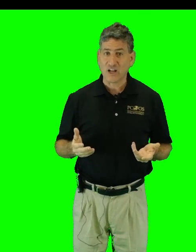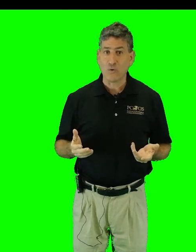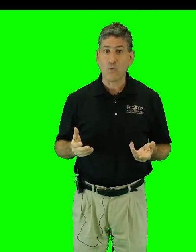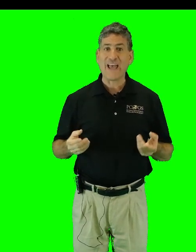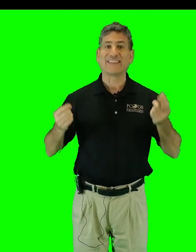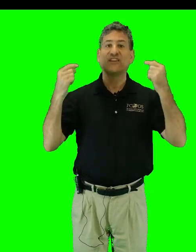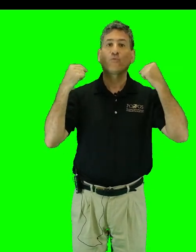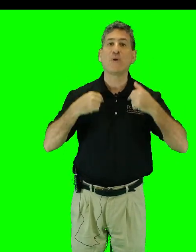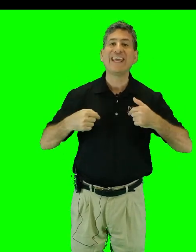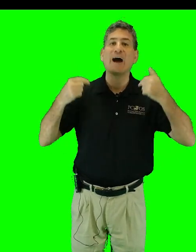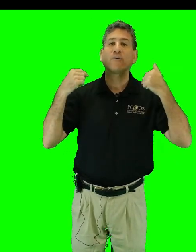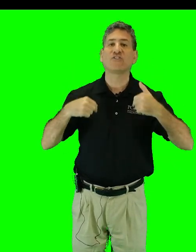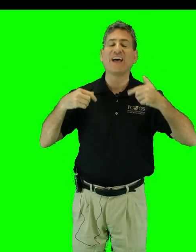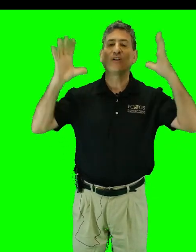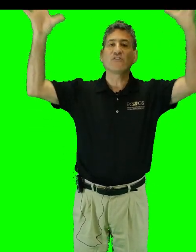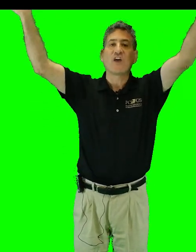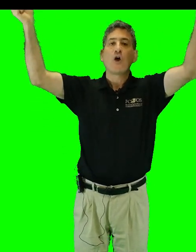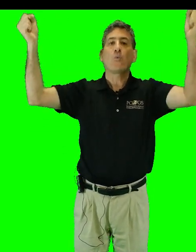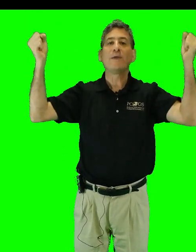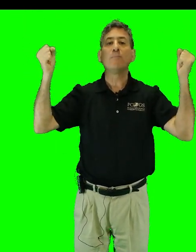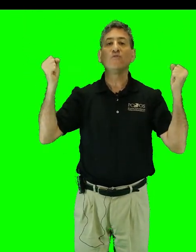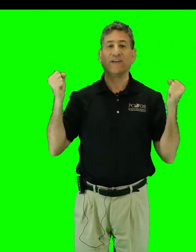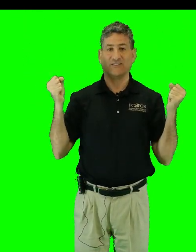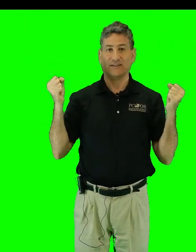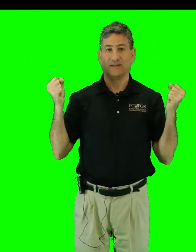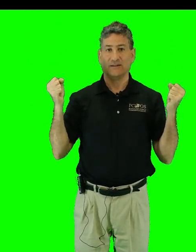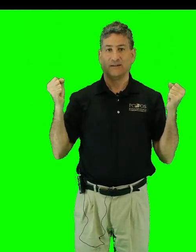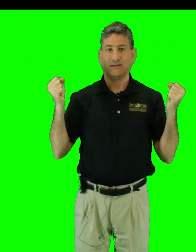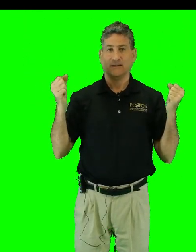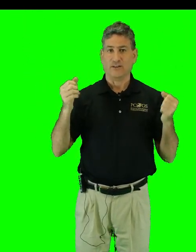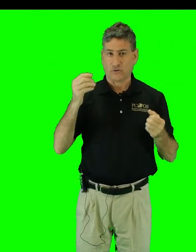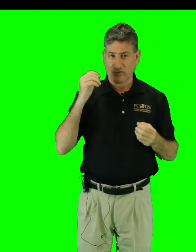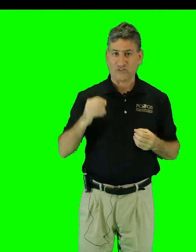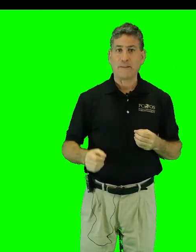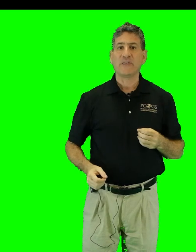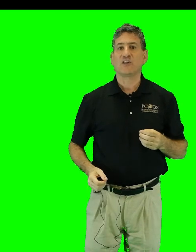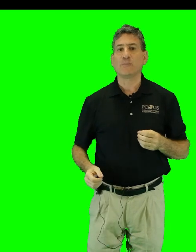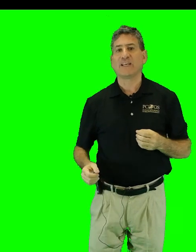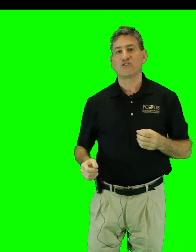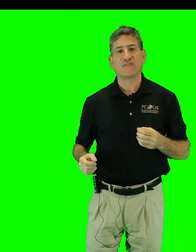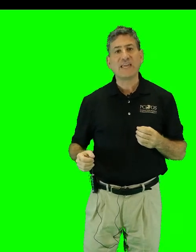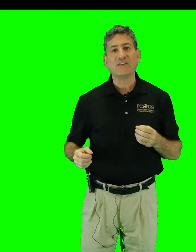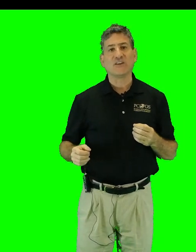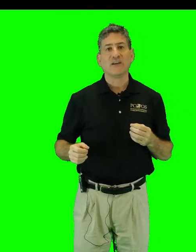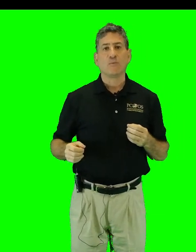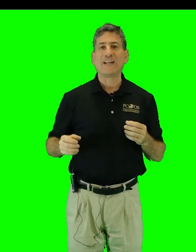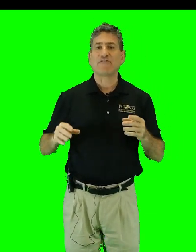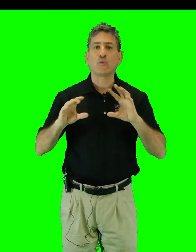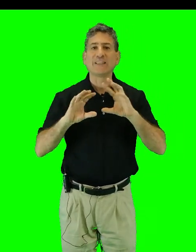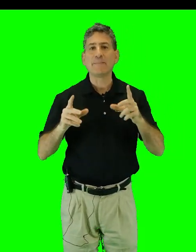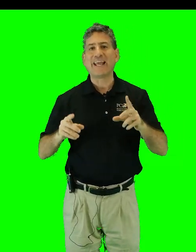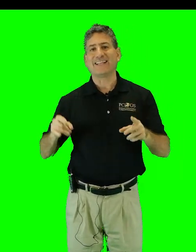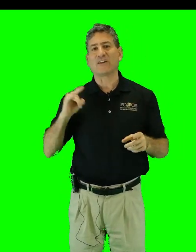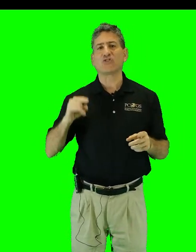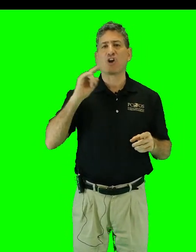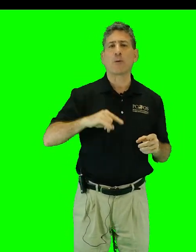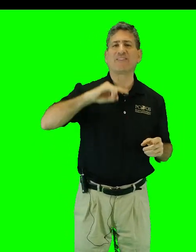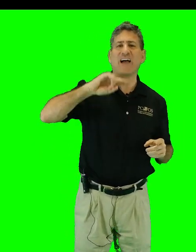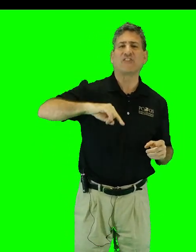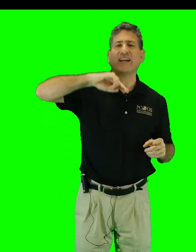go away unless we ourselves remove it. In order to stop the accumulation of heat we'd have to eliminate not just carbon dioxide